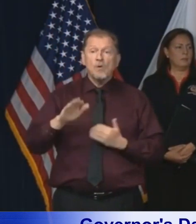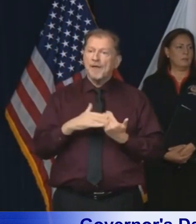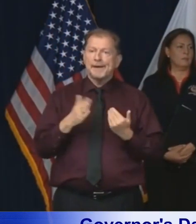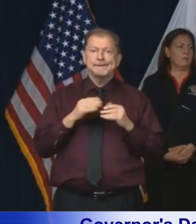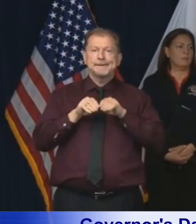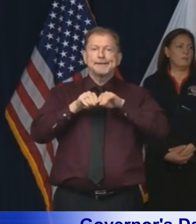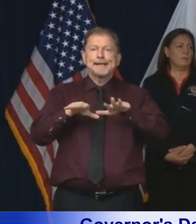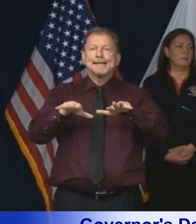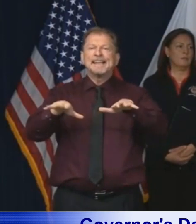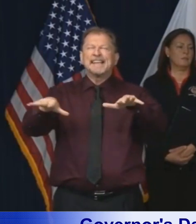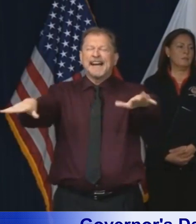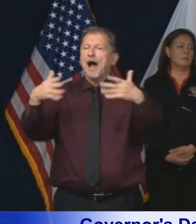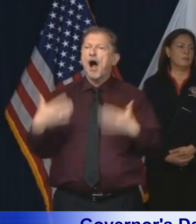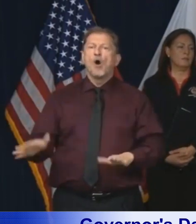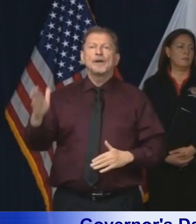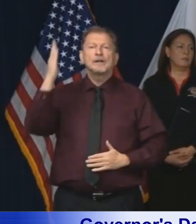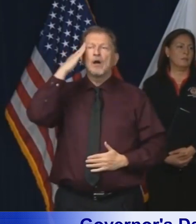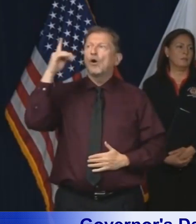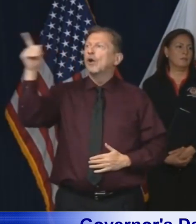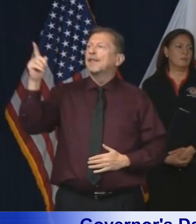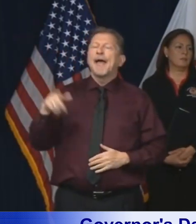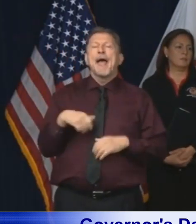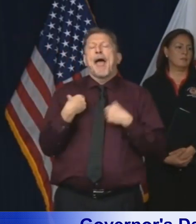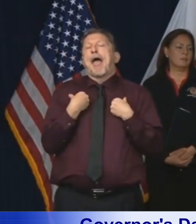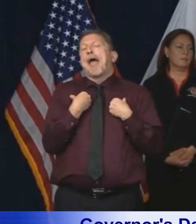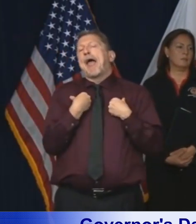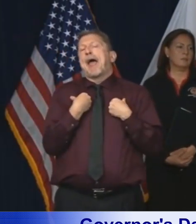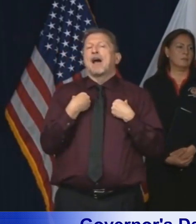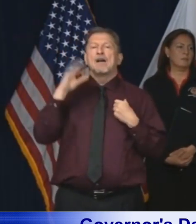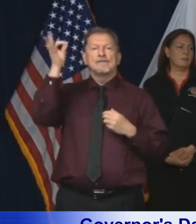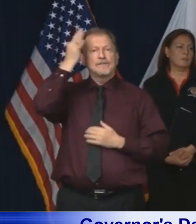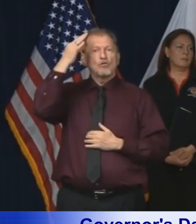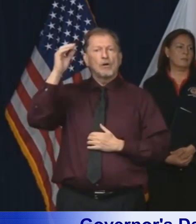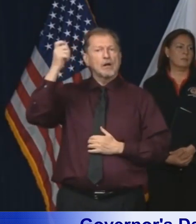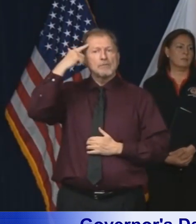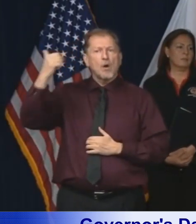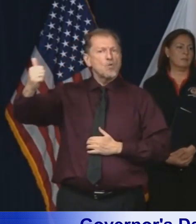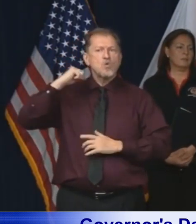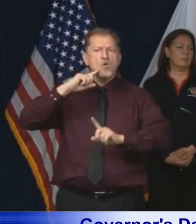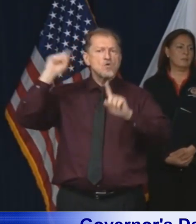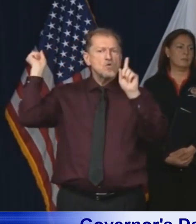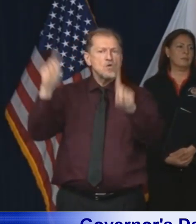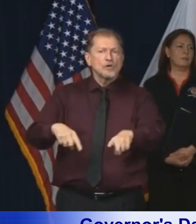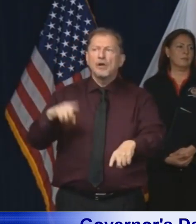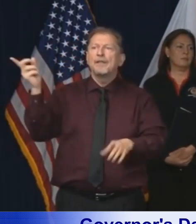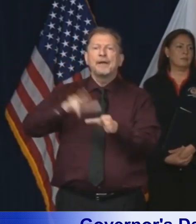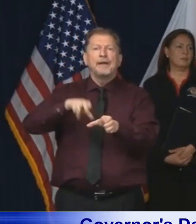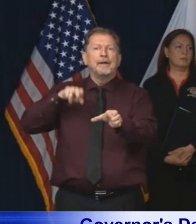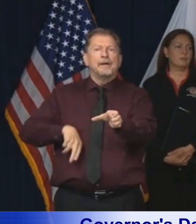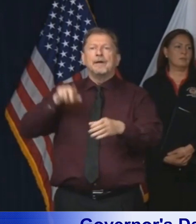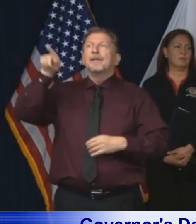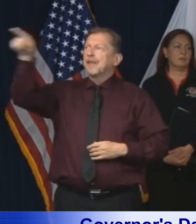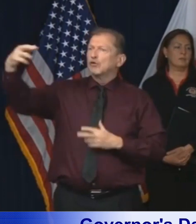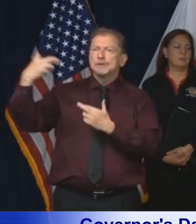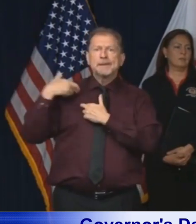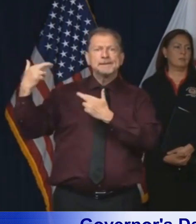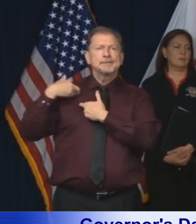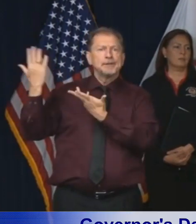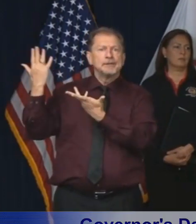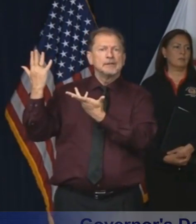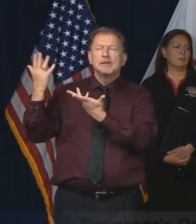travels. We know it. I don't understand why the federal government has abdicated its role in leadership